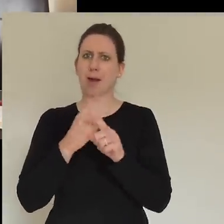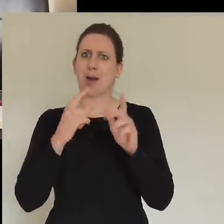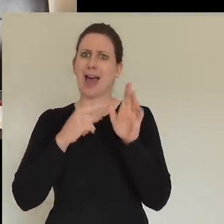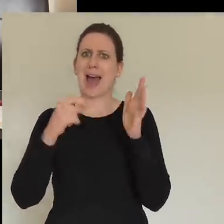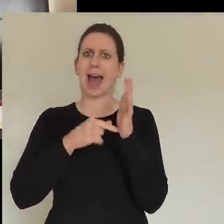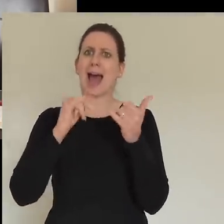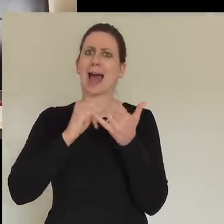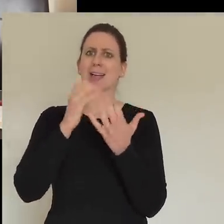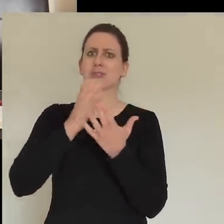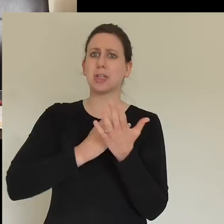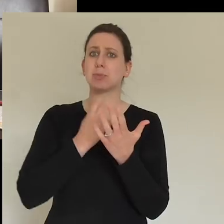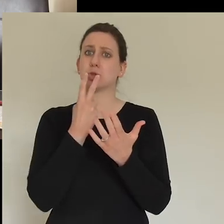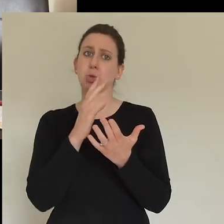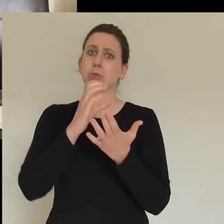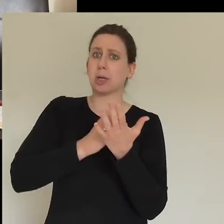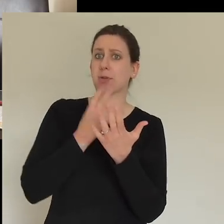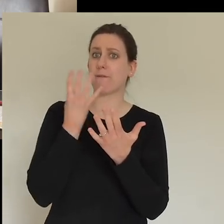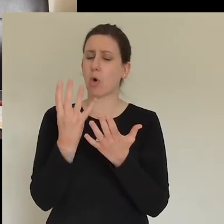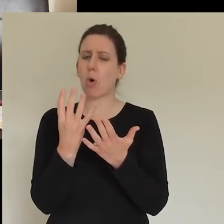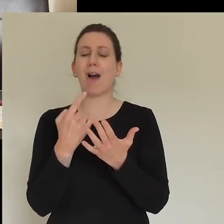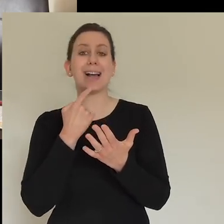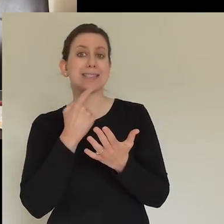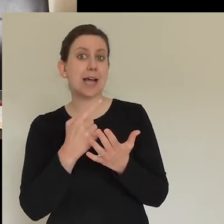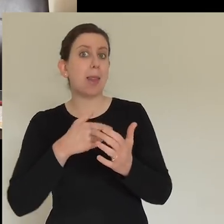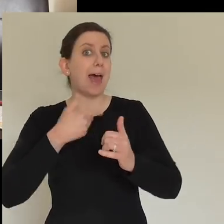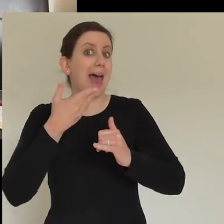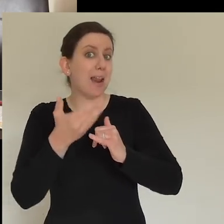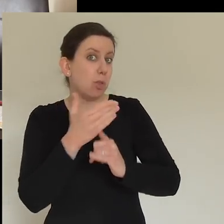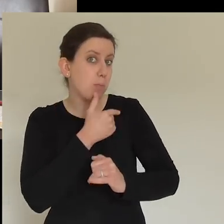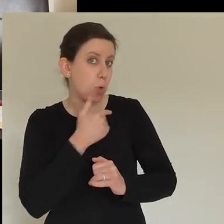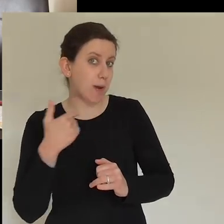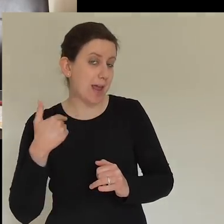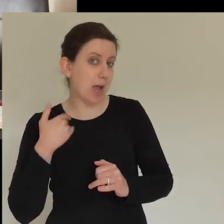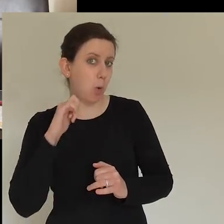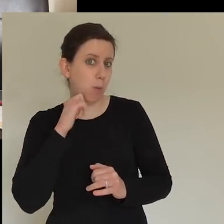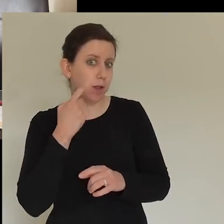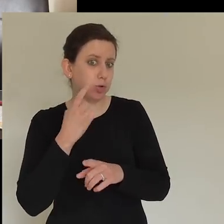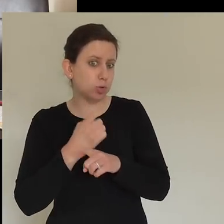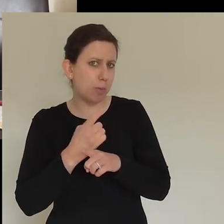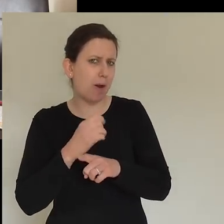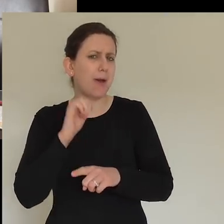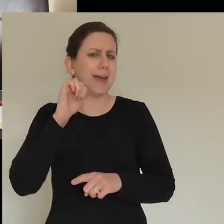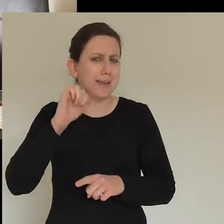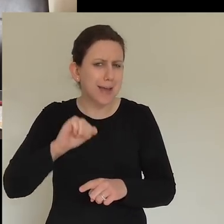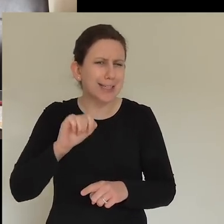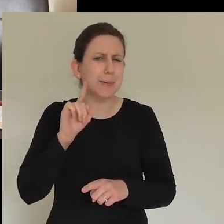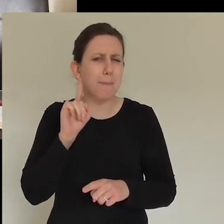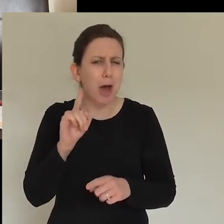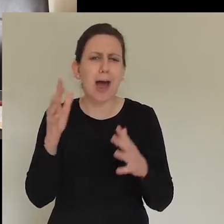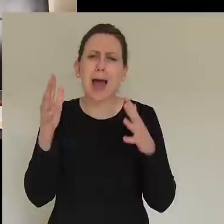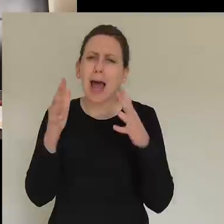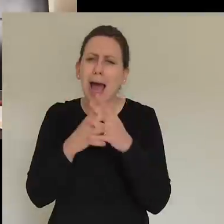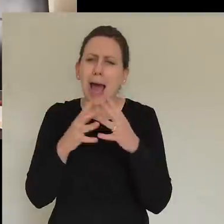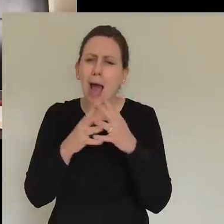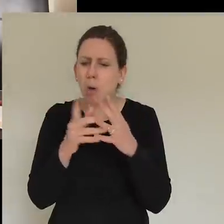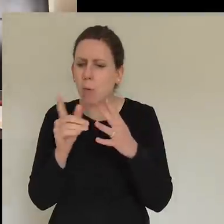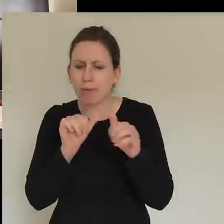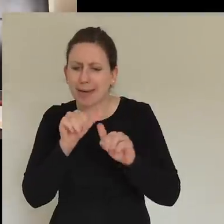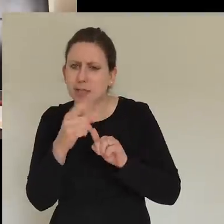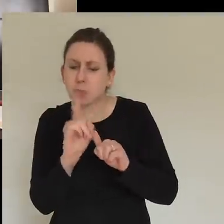morning. And as promised, at the end of each morning, we then want to do a little Yes But How section. Just taking it there. At the end of each chapter, we've done a Yes But How,